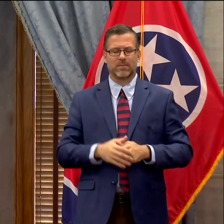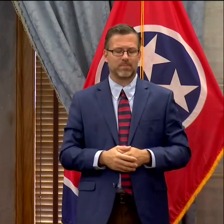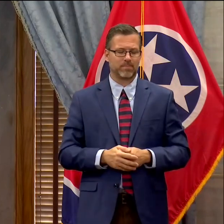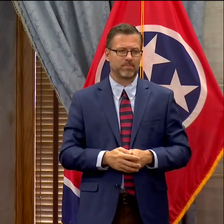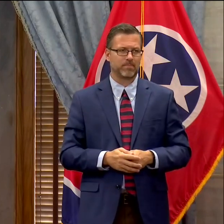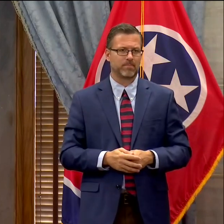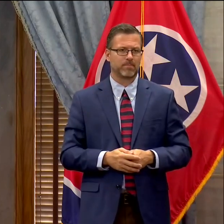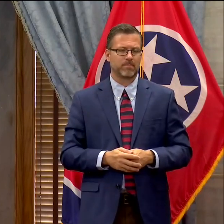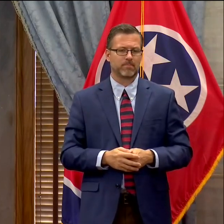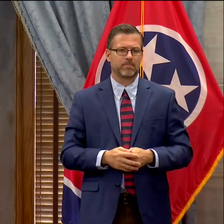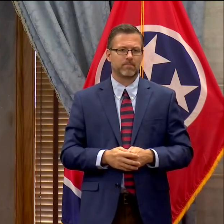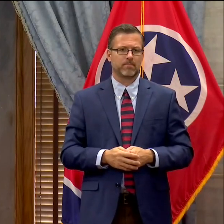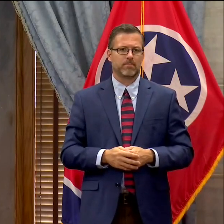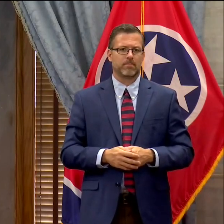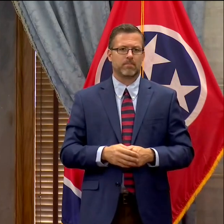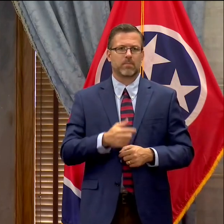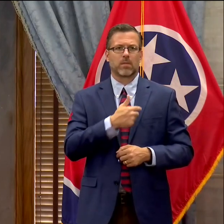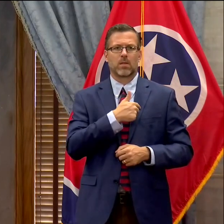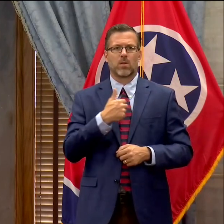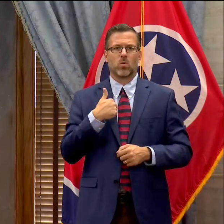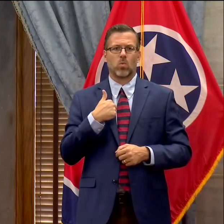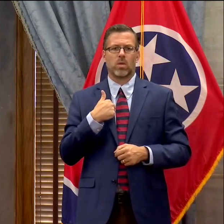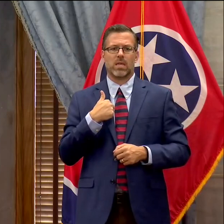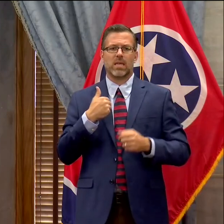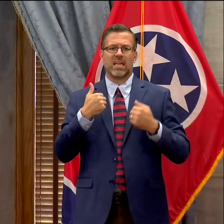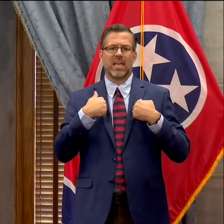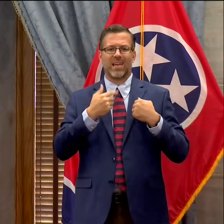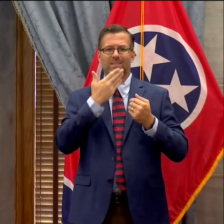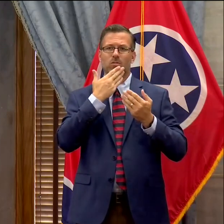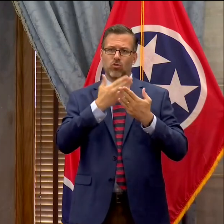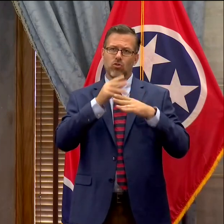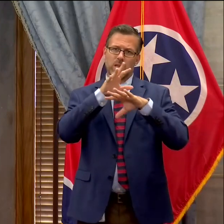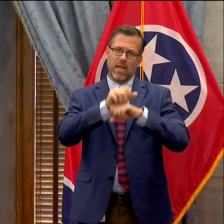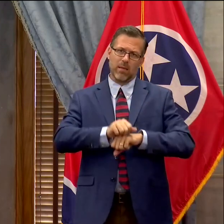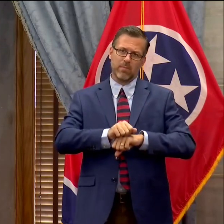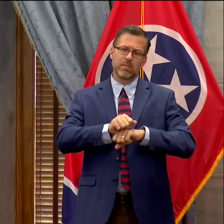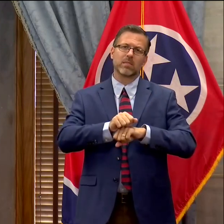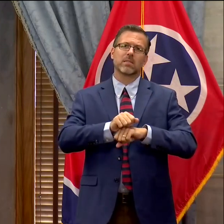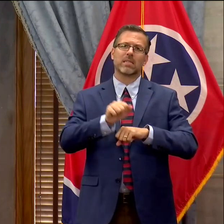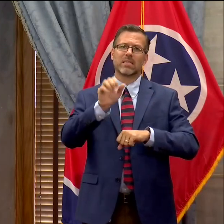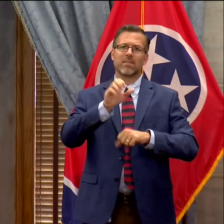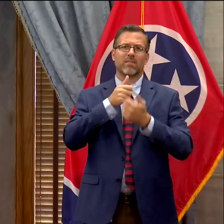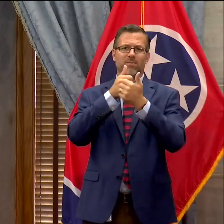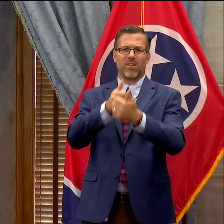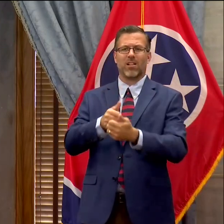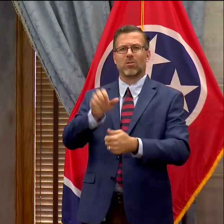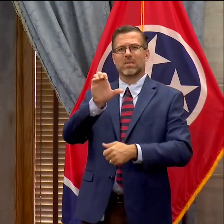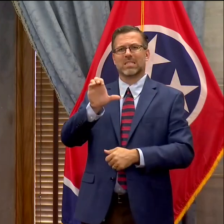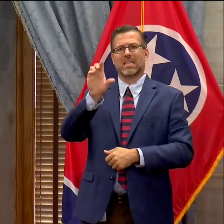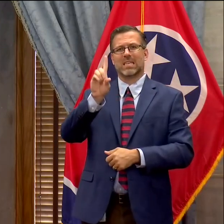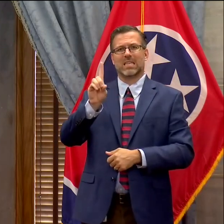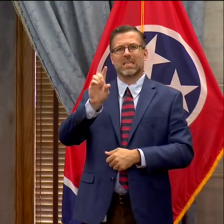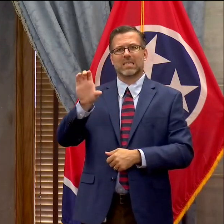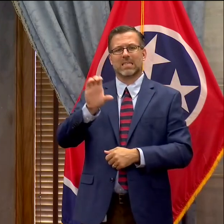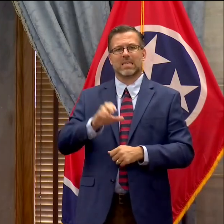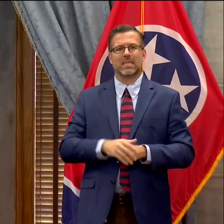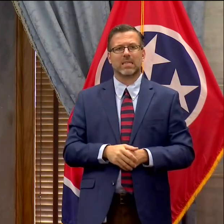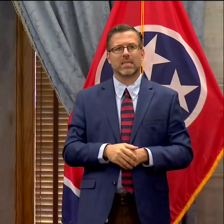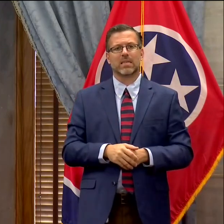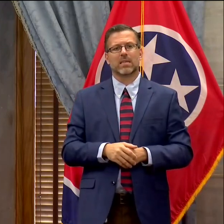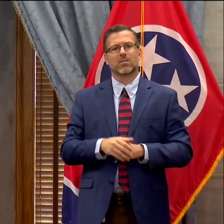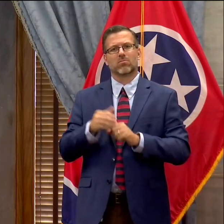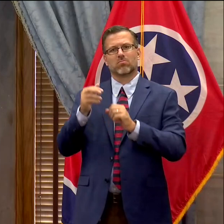where we practice good habits and follow CDC guidelines. At-risk employees are granted alternate work options,